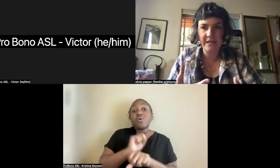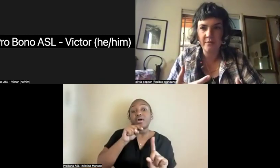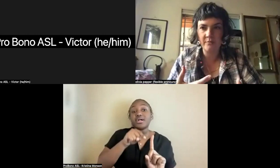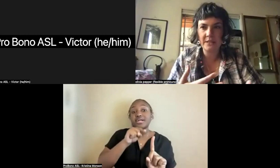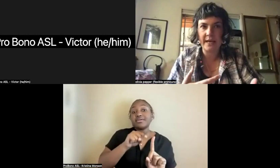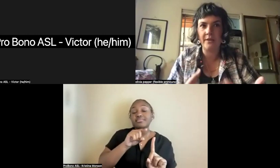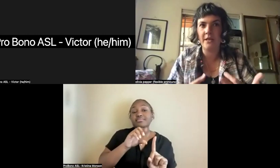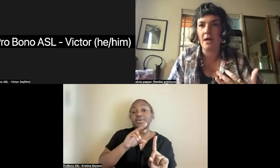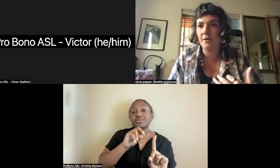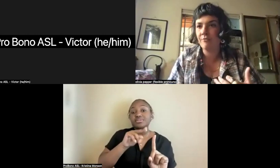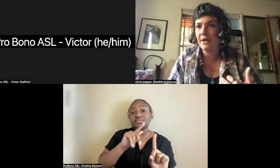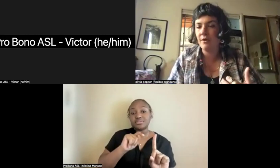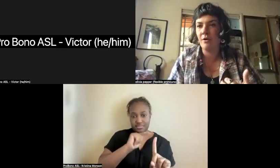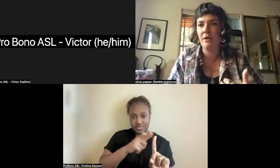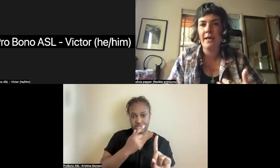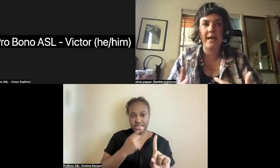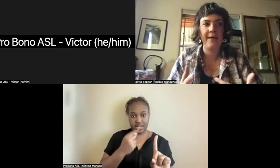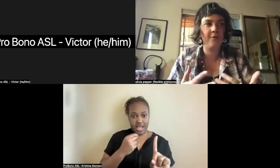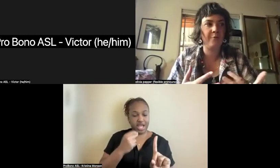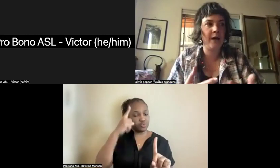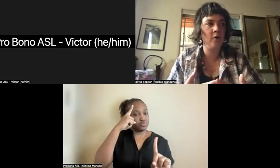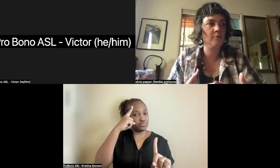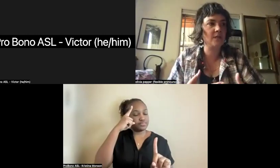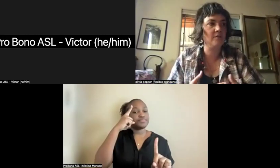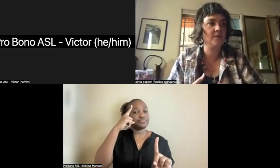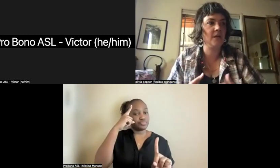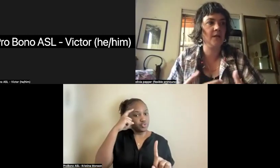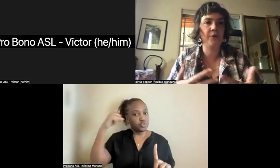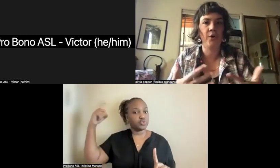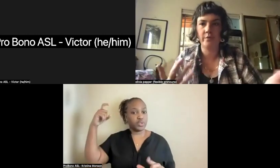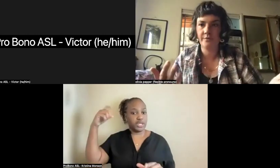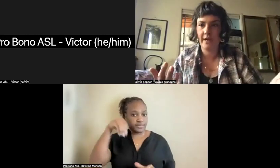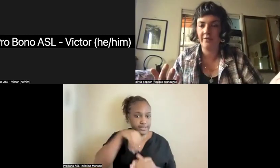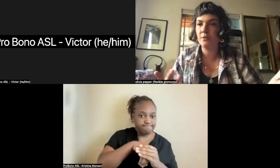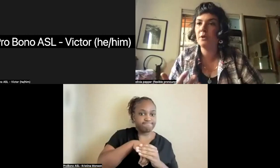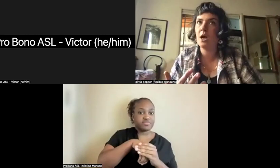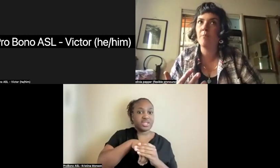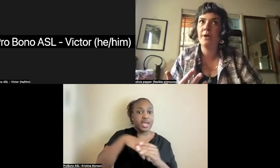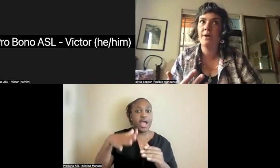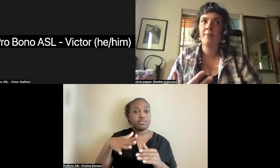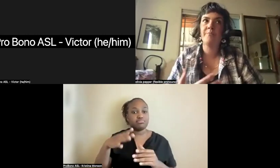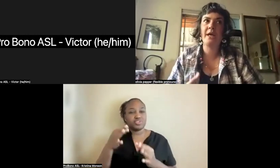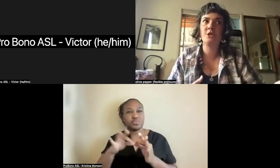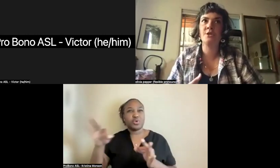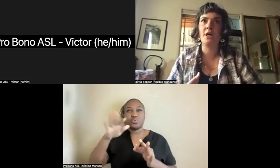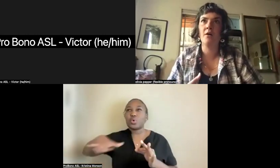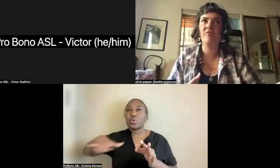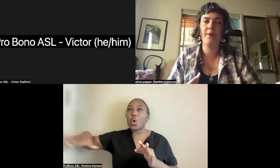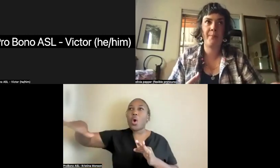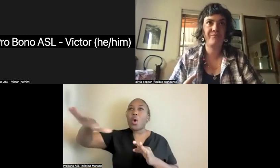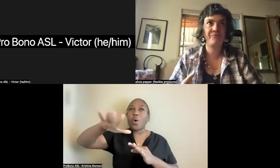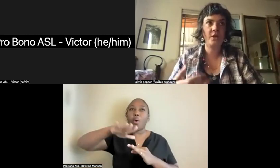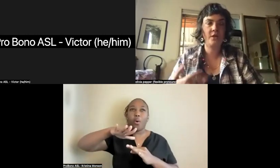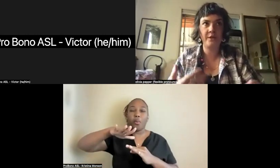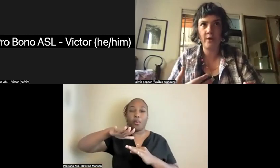dreams and the unreal and the realms of the unknown. And if you look up pictures of